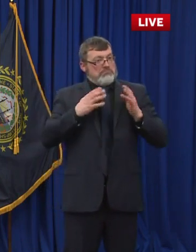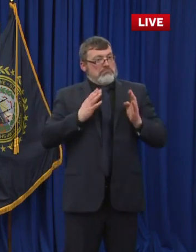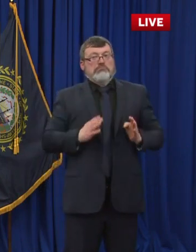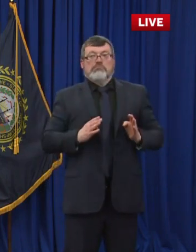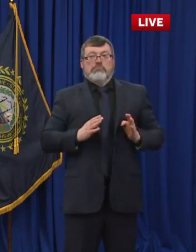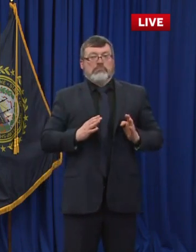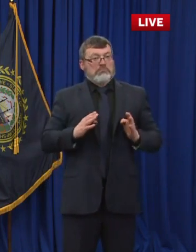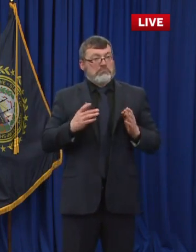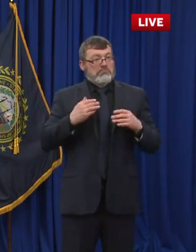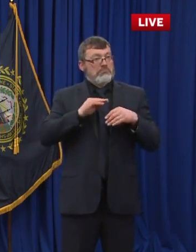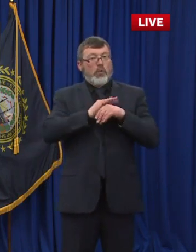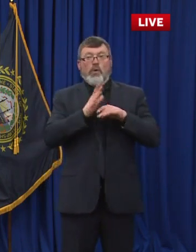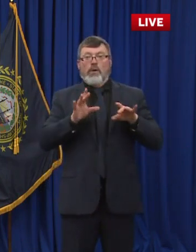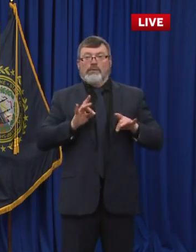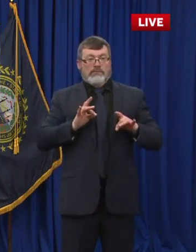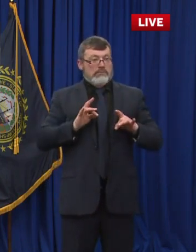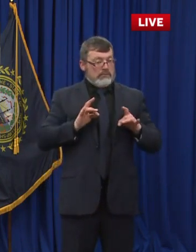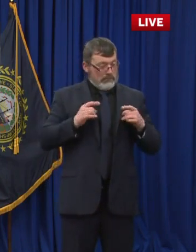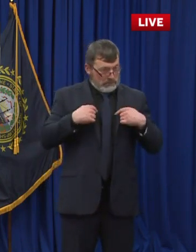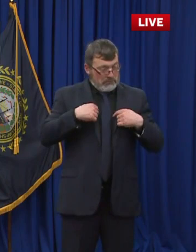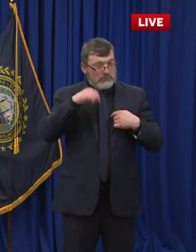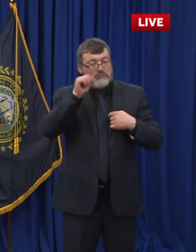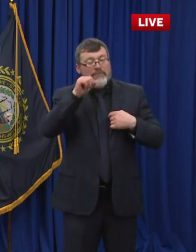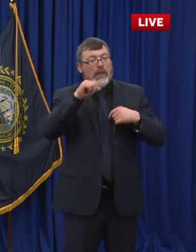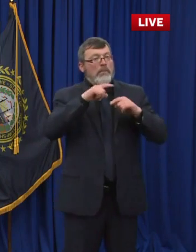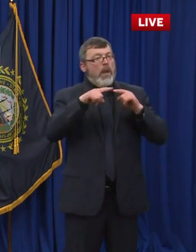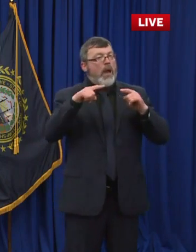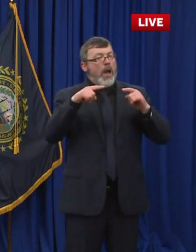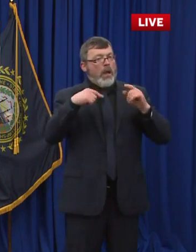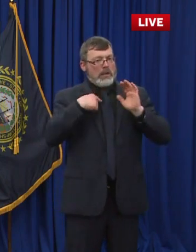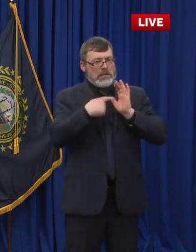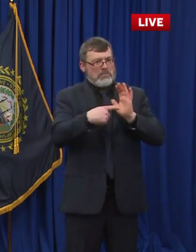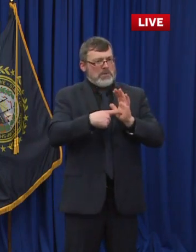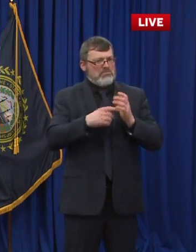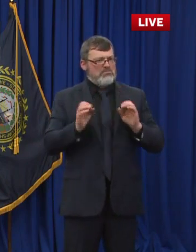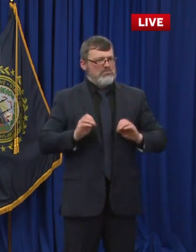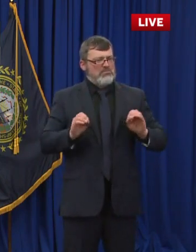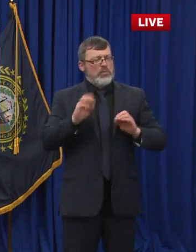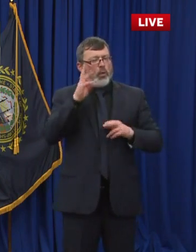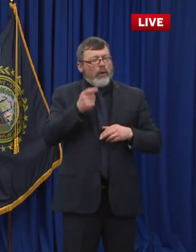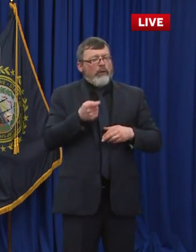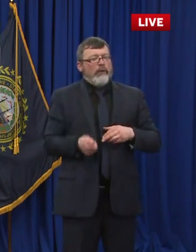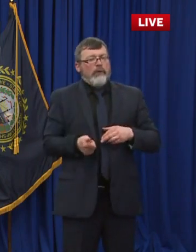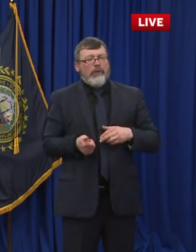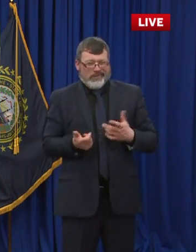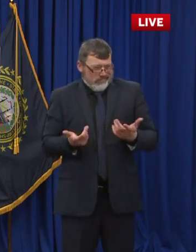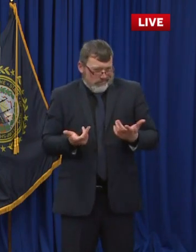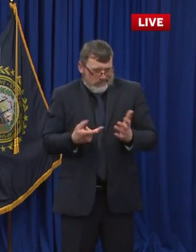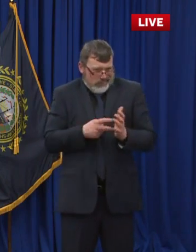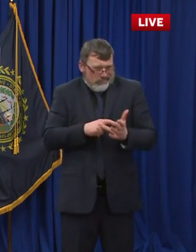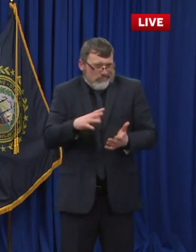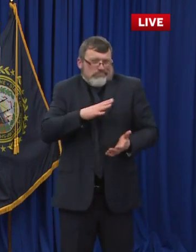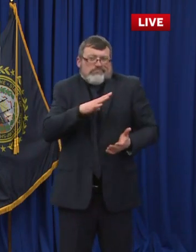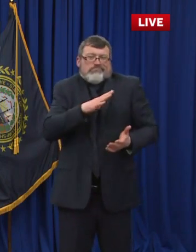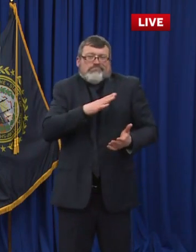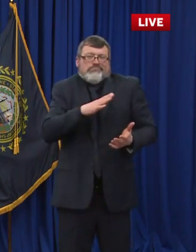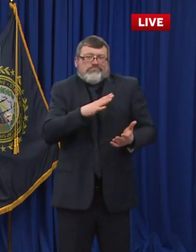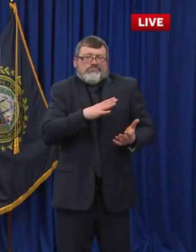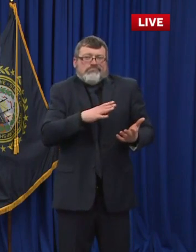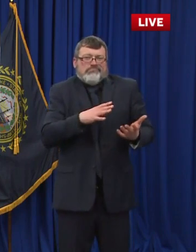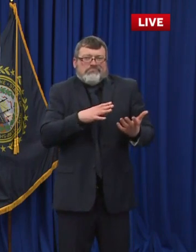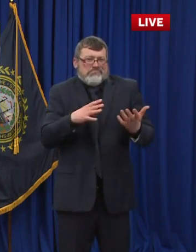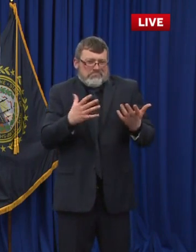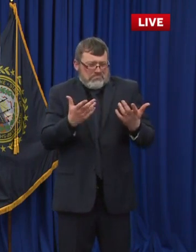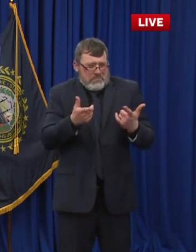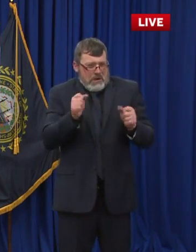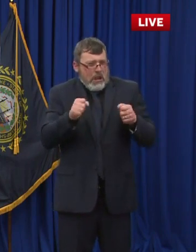and so, you know, we have that same confidence and have shown that model to be proven out to be very successful. I'm not sure. Is there there a concern health wise